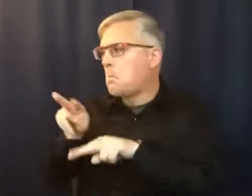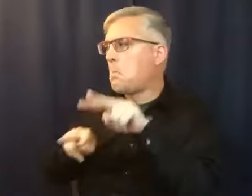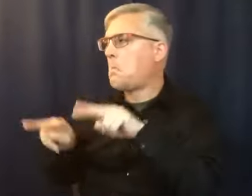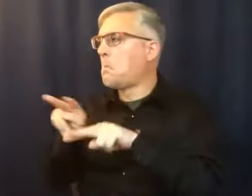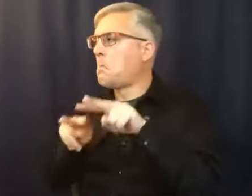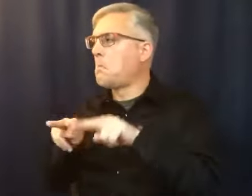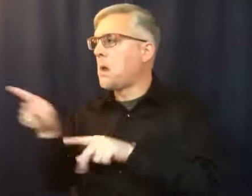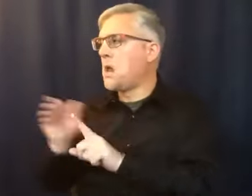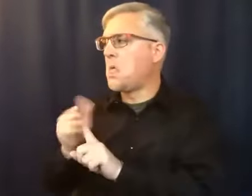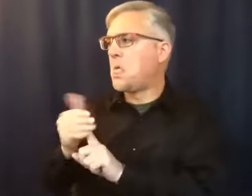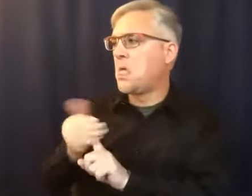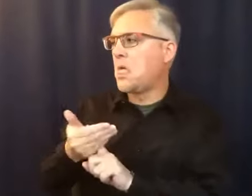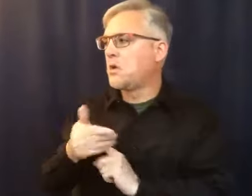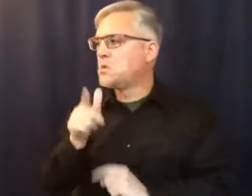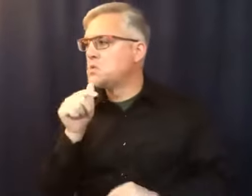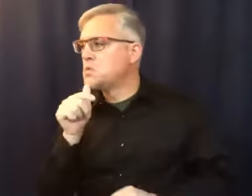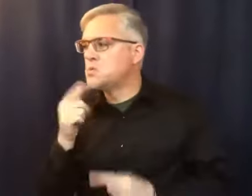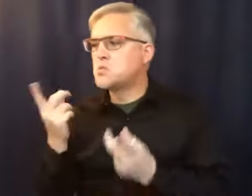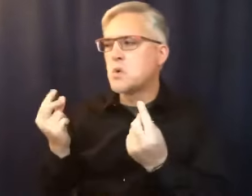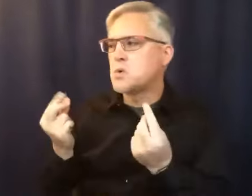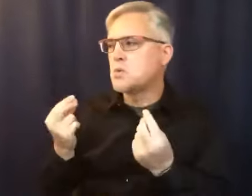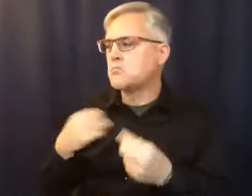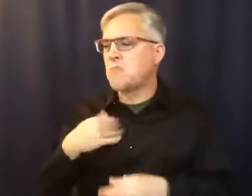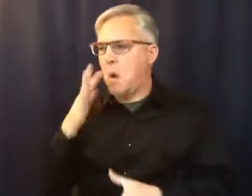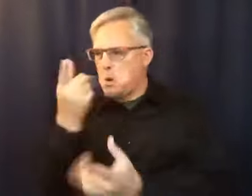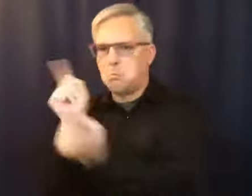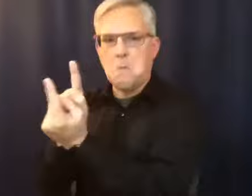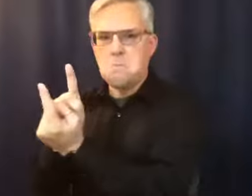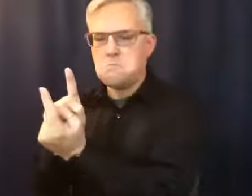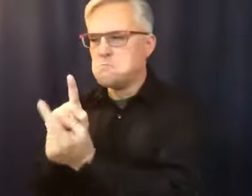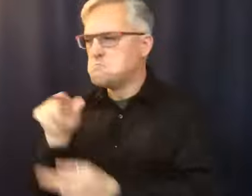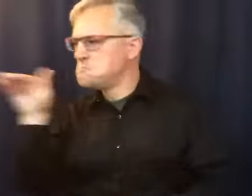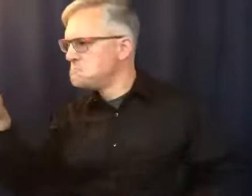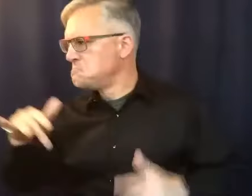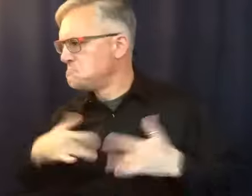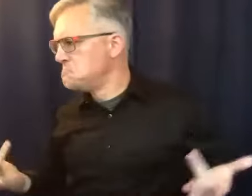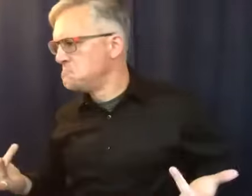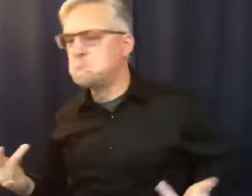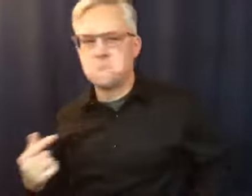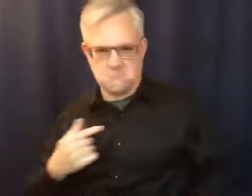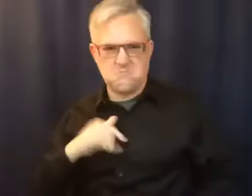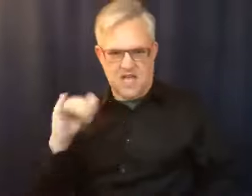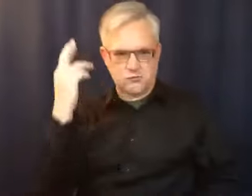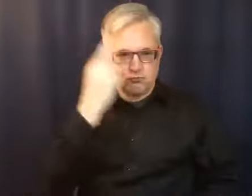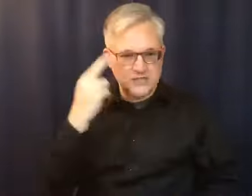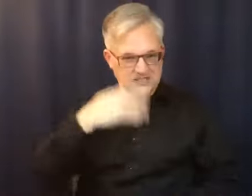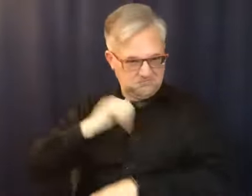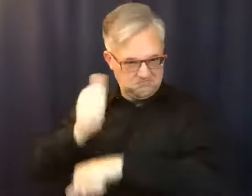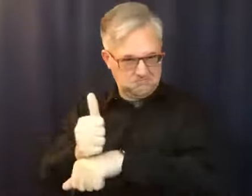else. And I would be right there to find out what was going on. And this woman who went to the